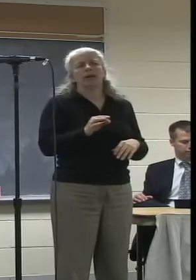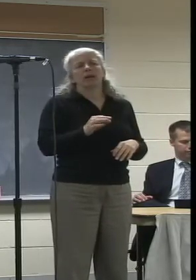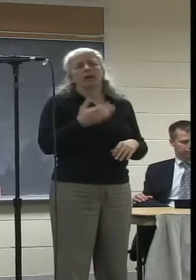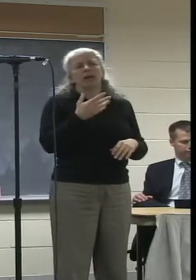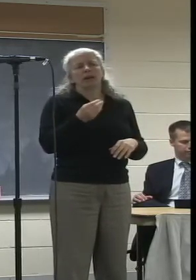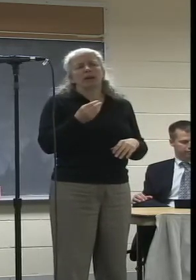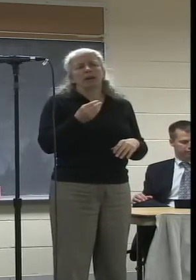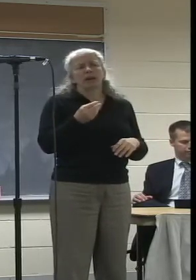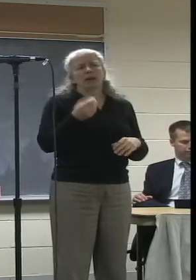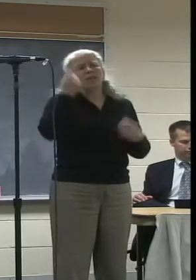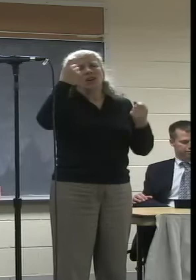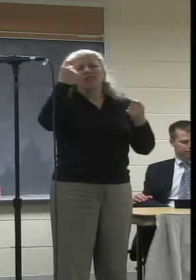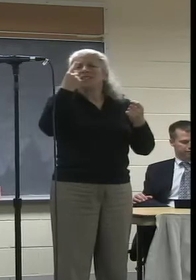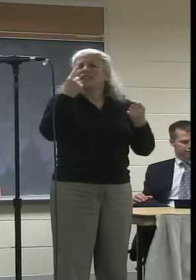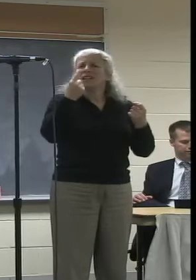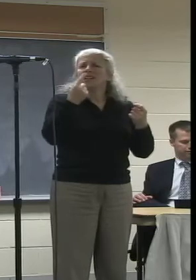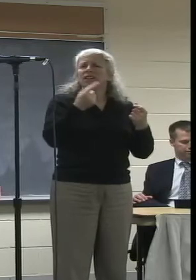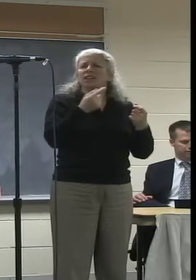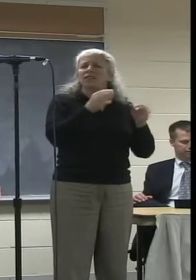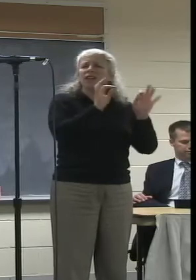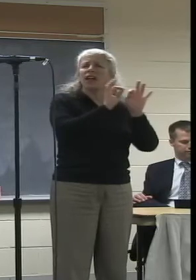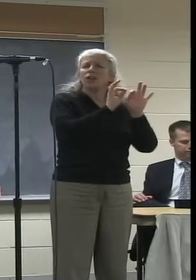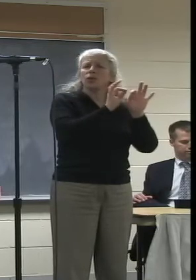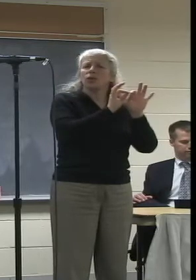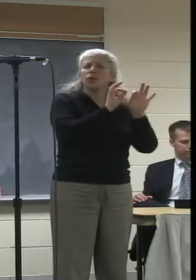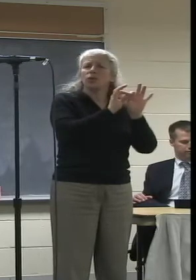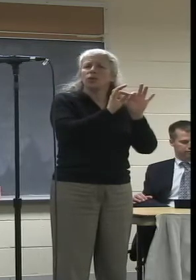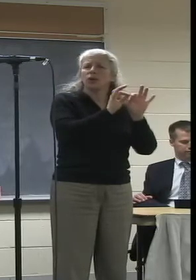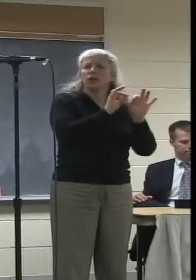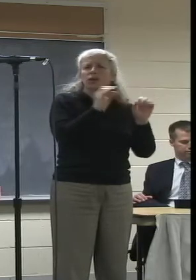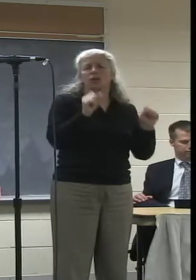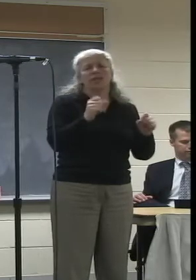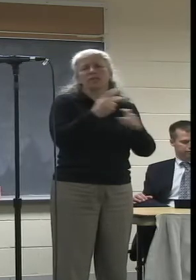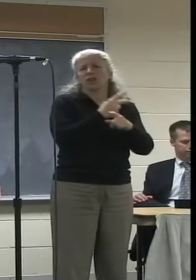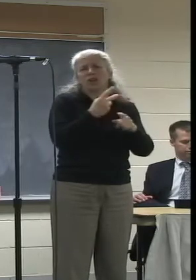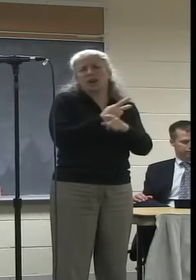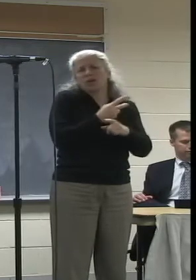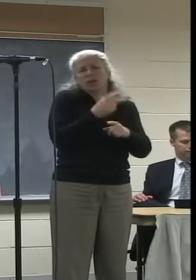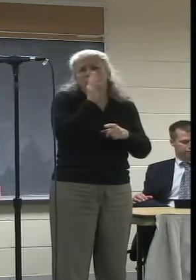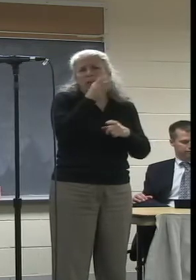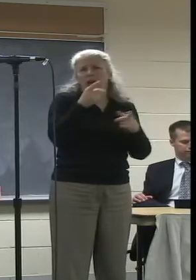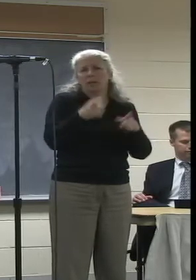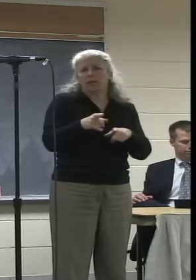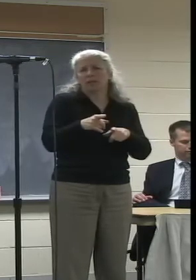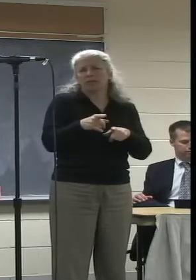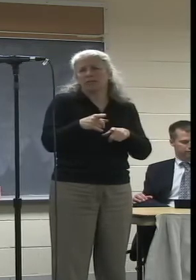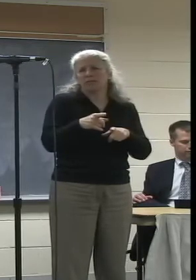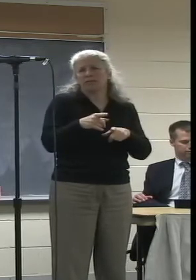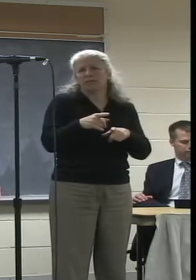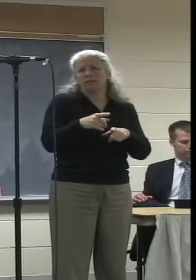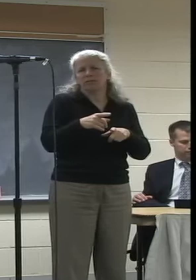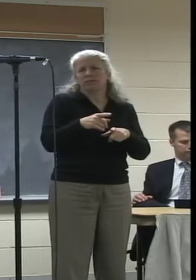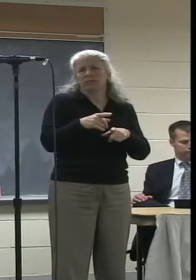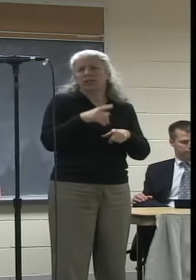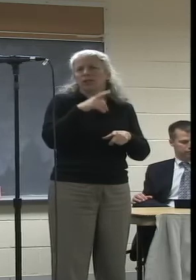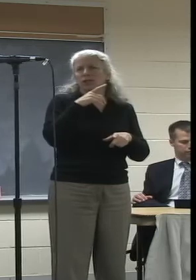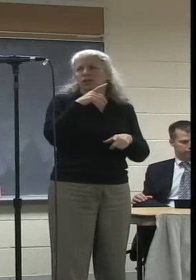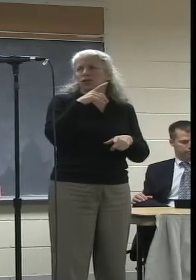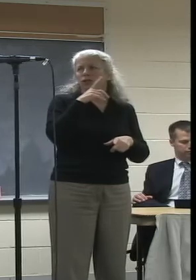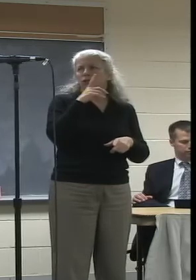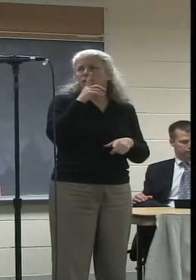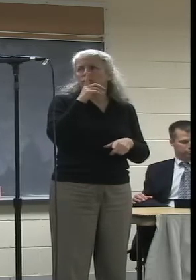understand the value of something, then we just figure out how to make it happen. It's not, you know, we don't have to pinch every